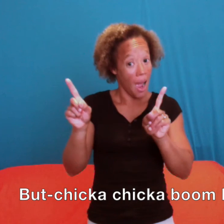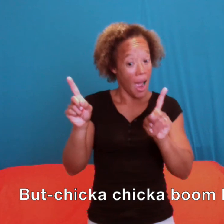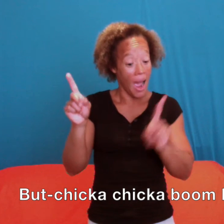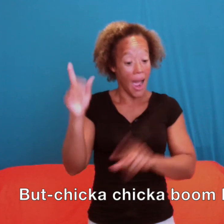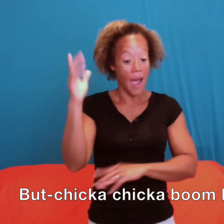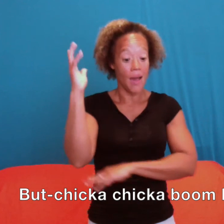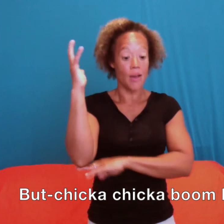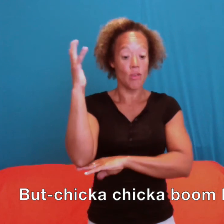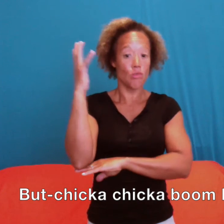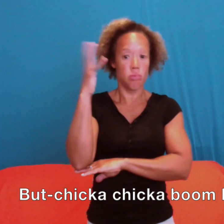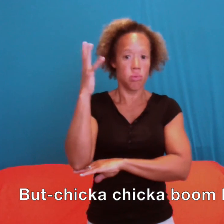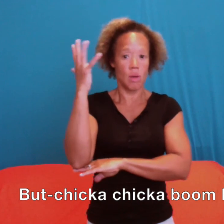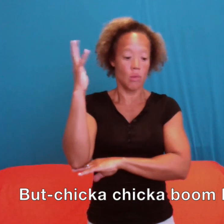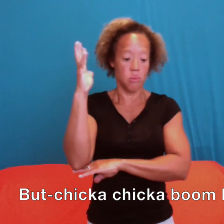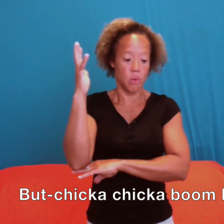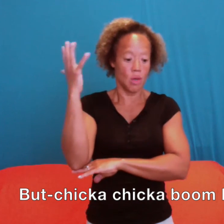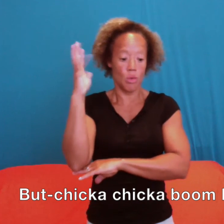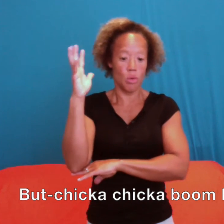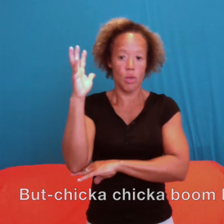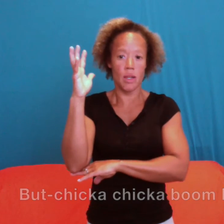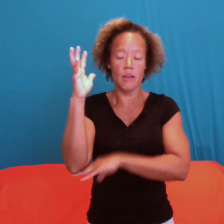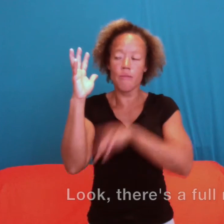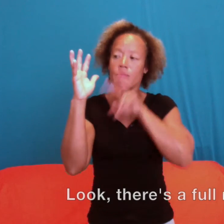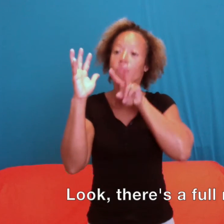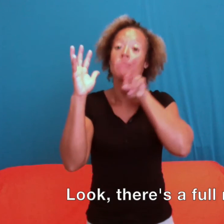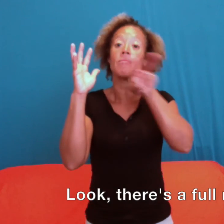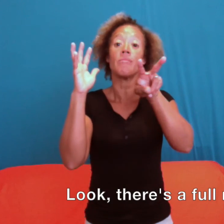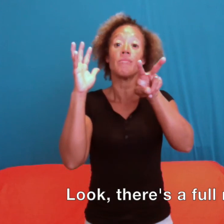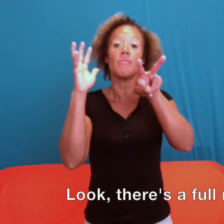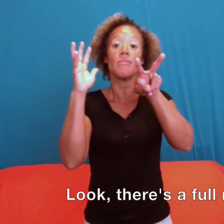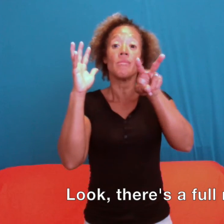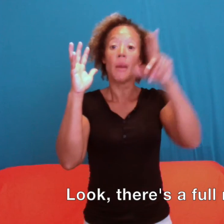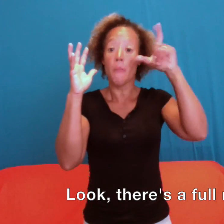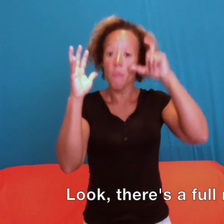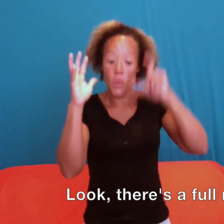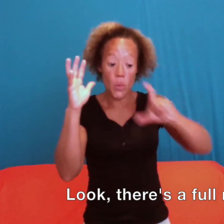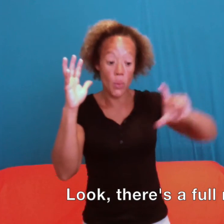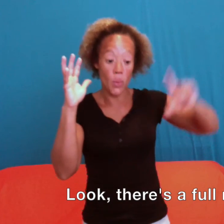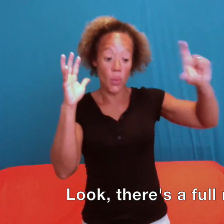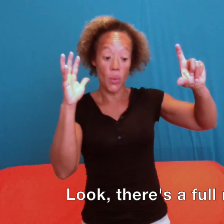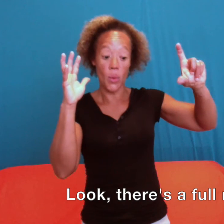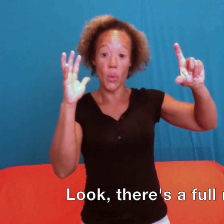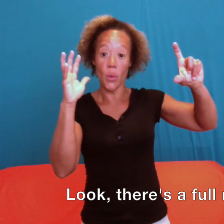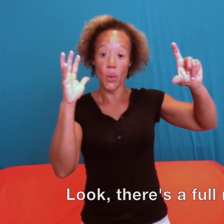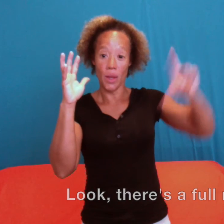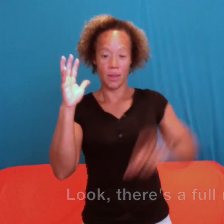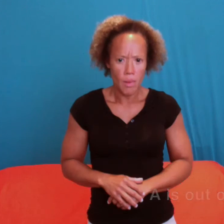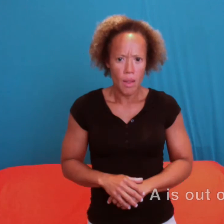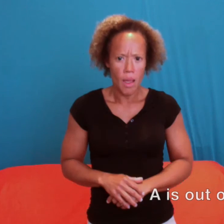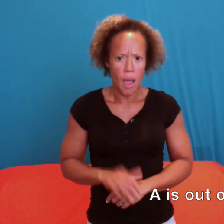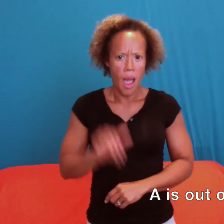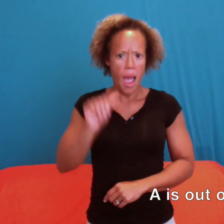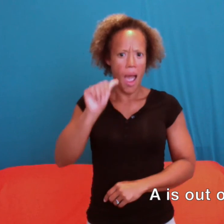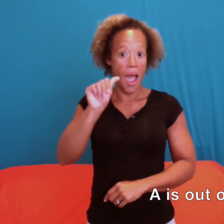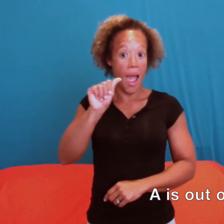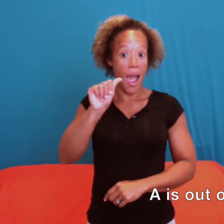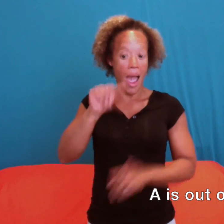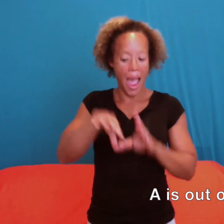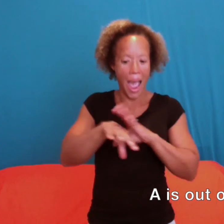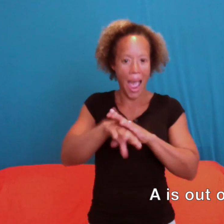But Chicka Chicka Boom Boom! Look! There's a full moon A